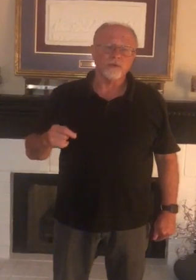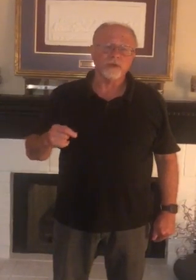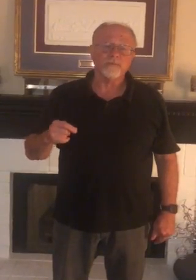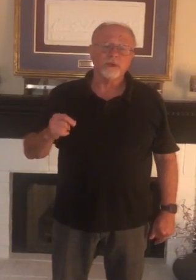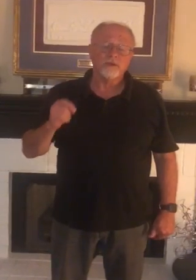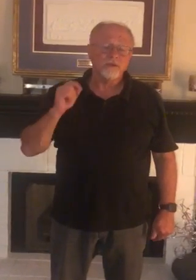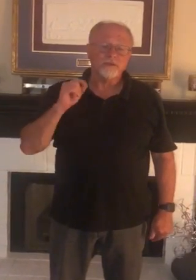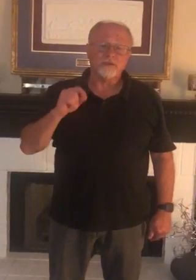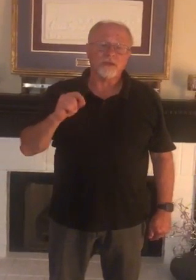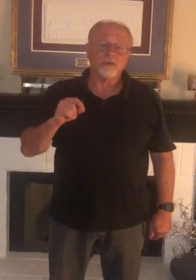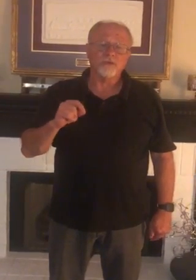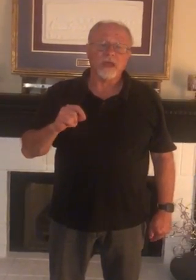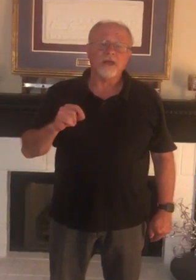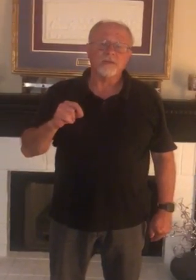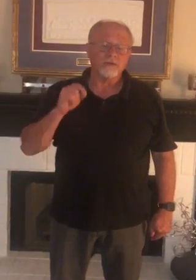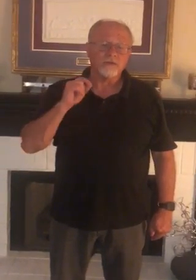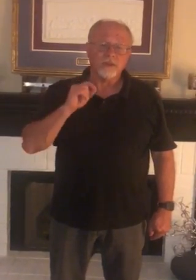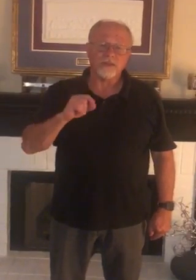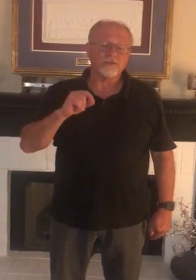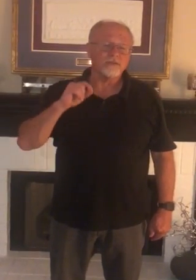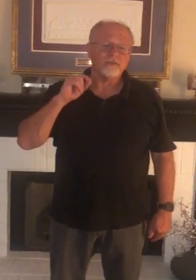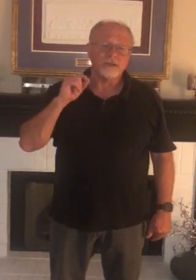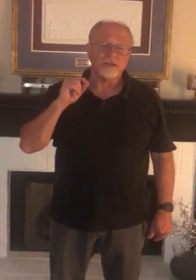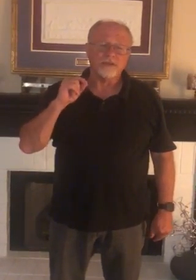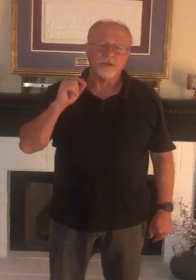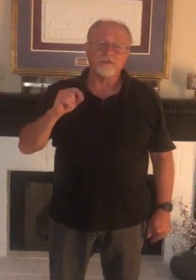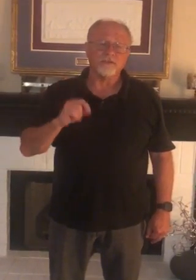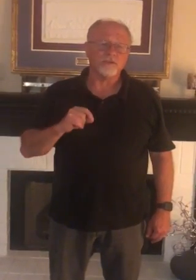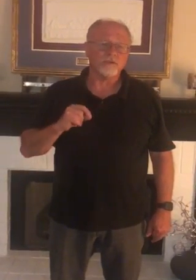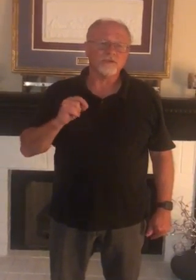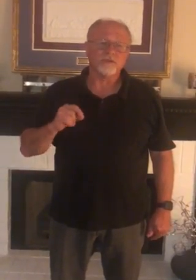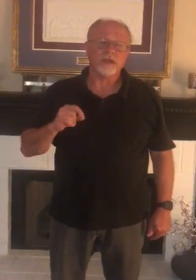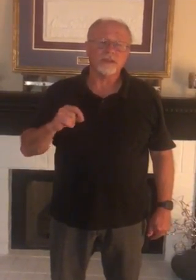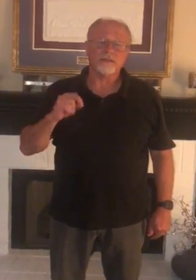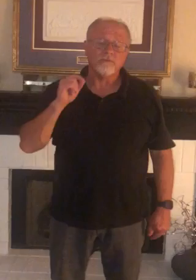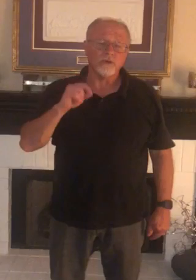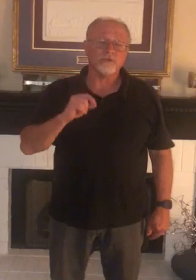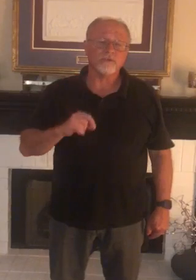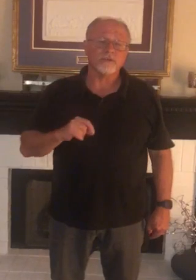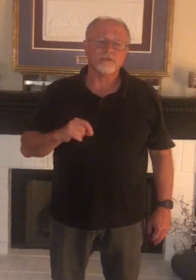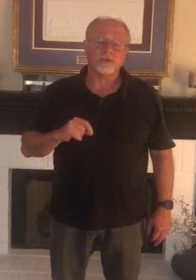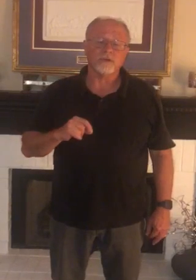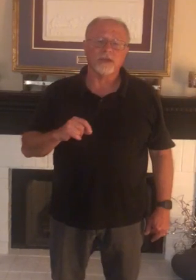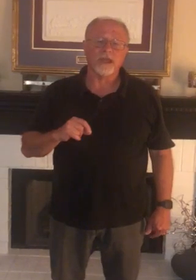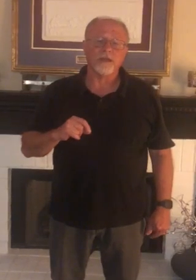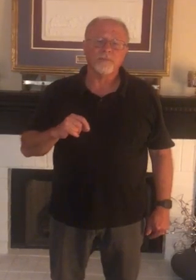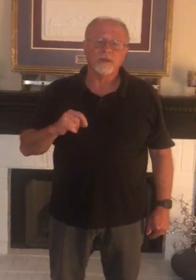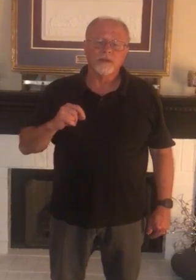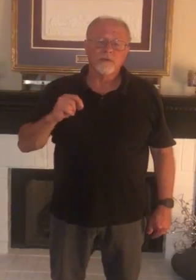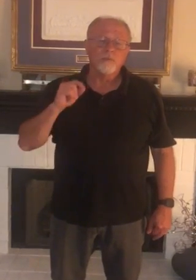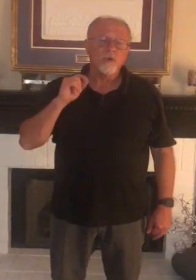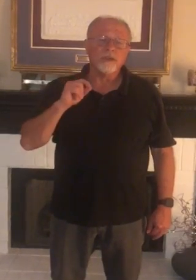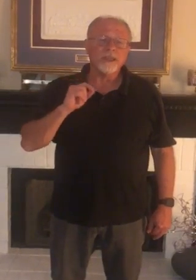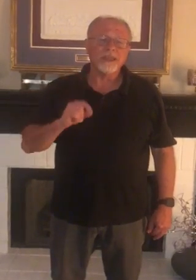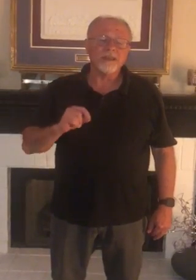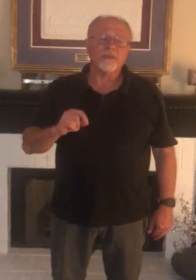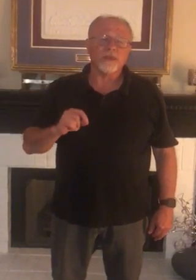doing. You can check those out. There's lessons and things that you can study, devotions that you can look at. More than anything,